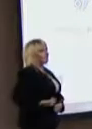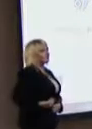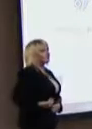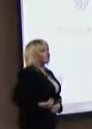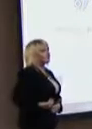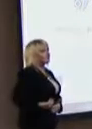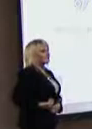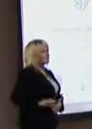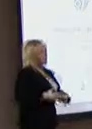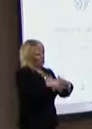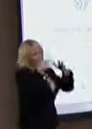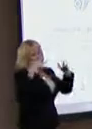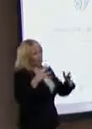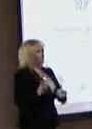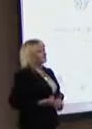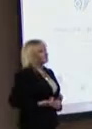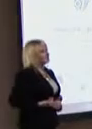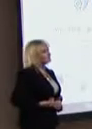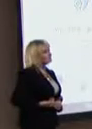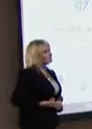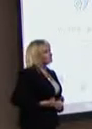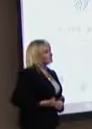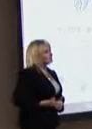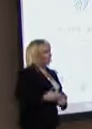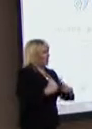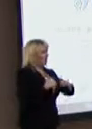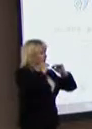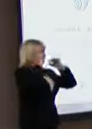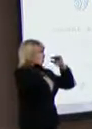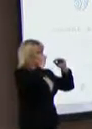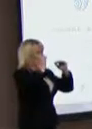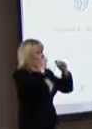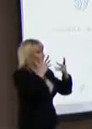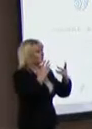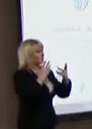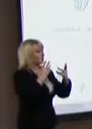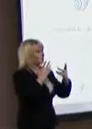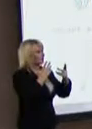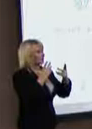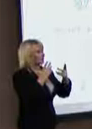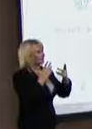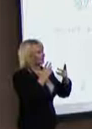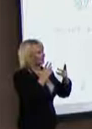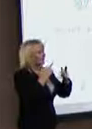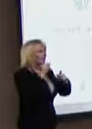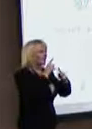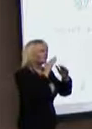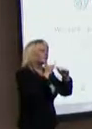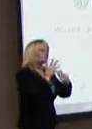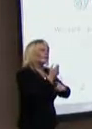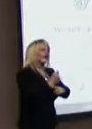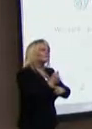big business, capitalist businesses, and you have these social enterprises.